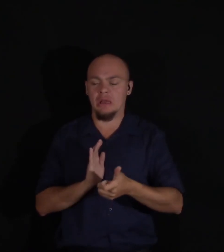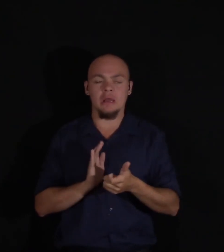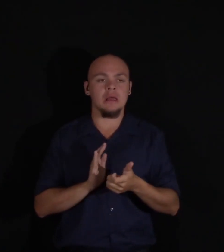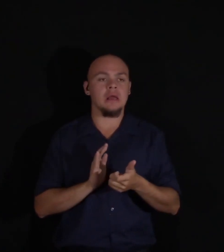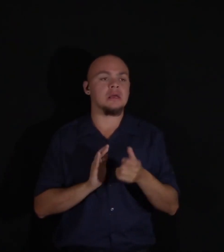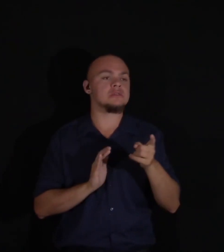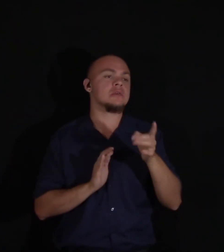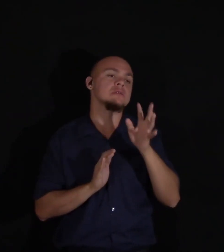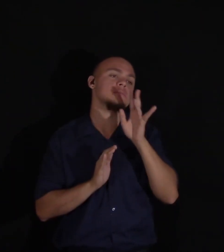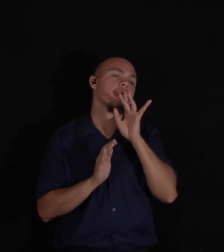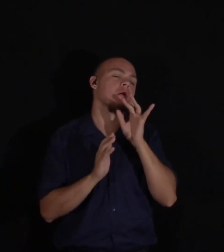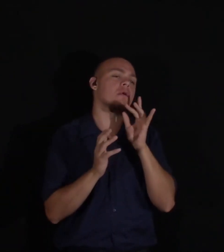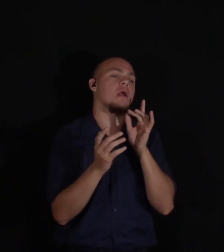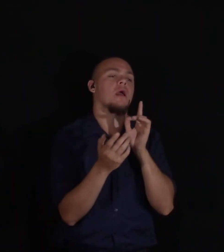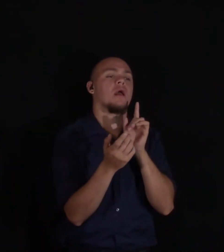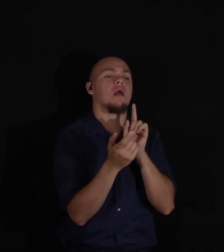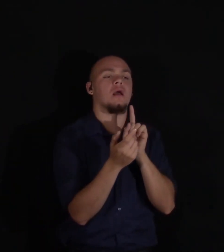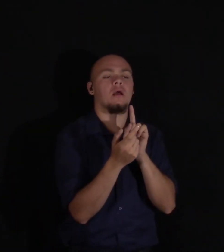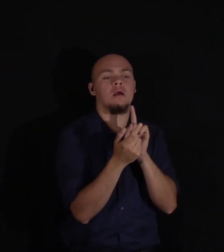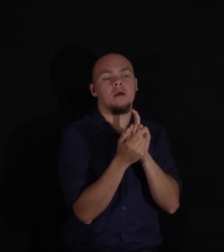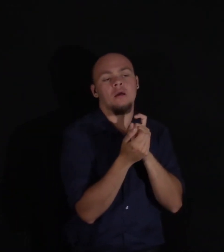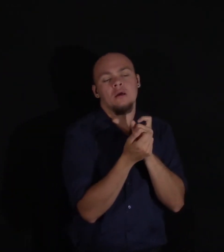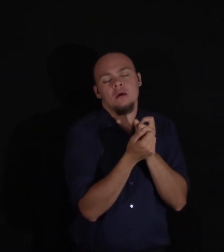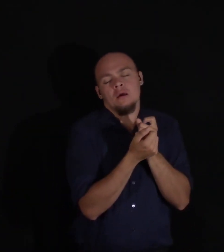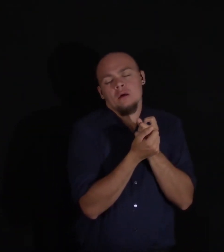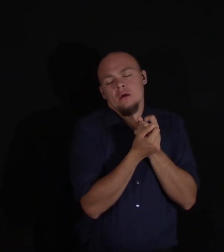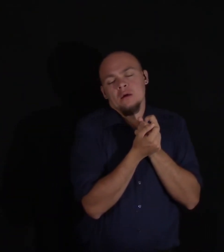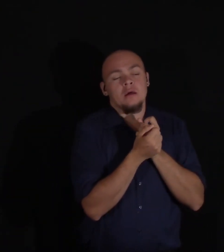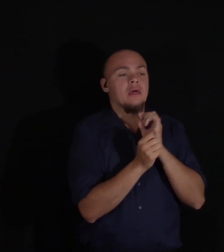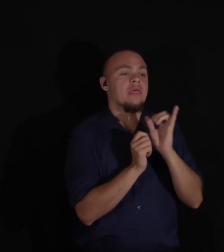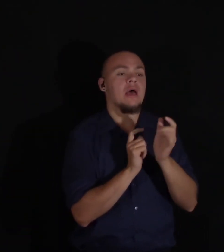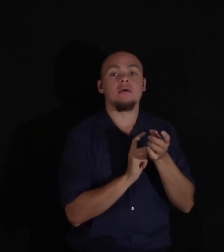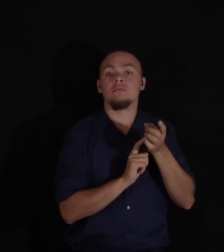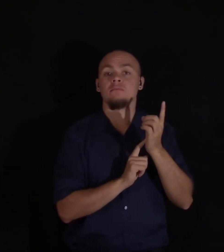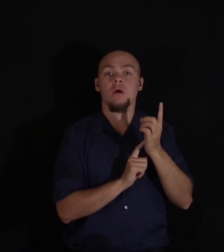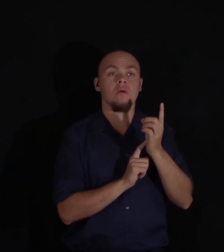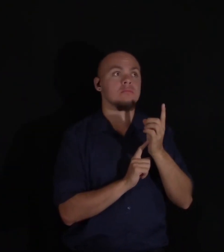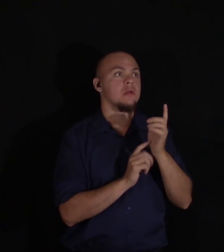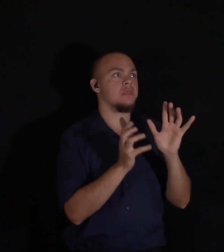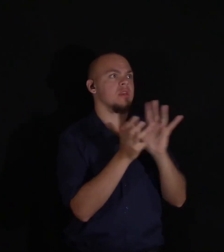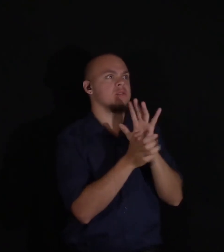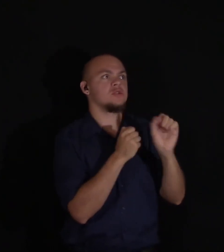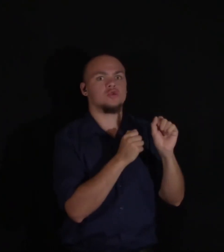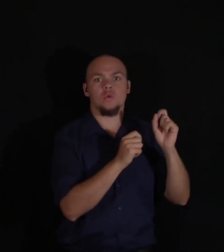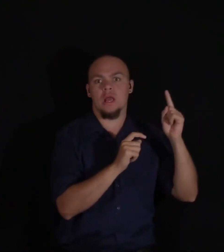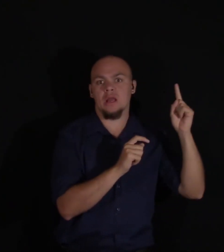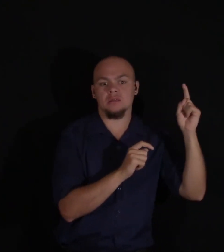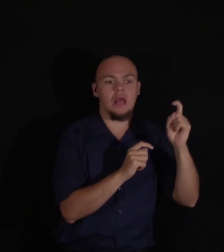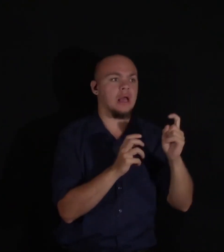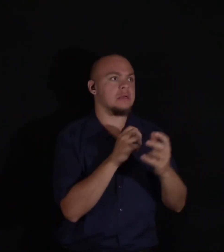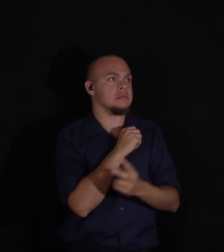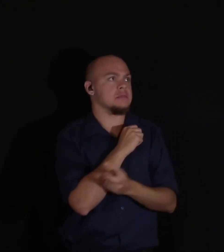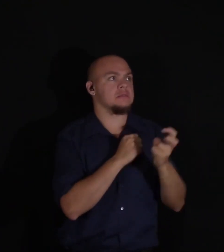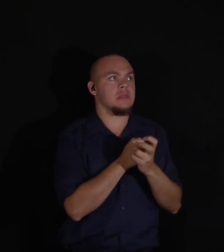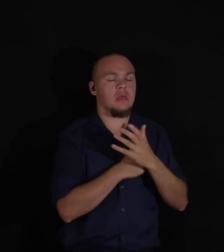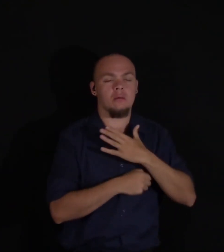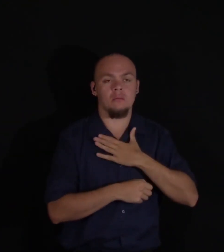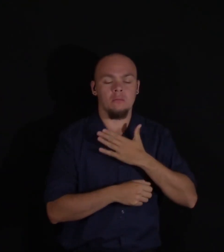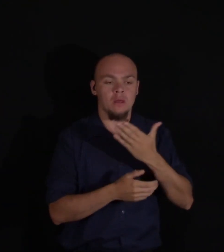as if in terror, lest at that very moment the destroyer had been near to rob me of her. Thus